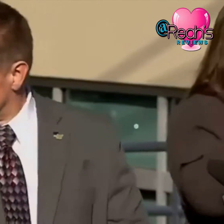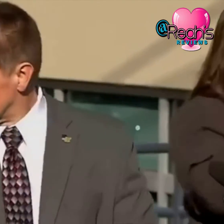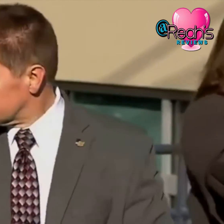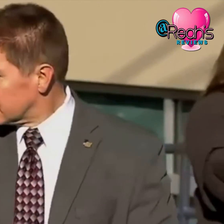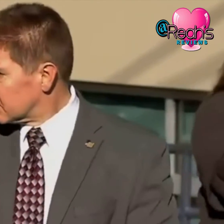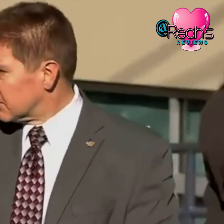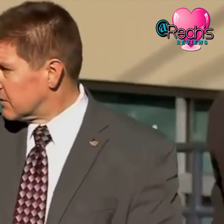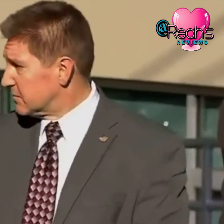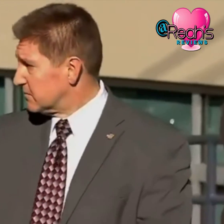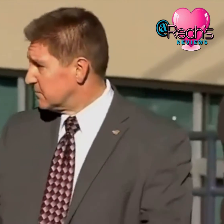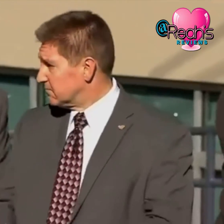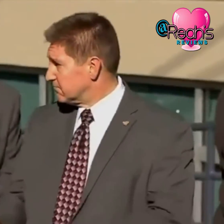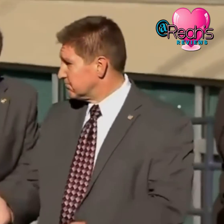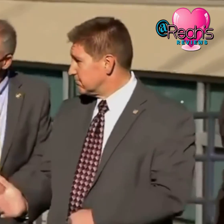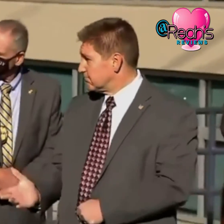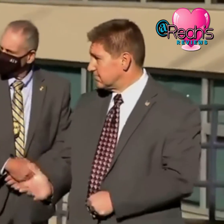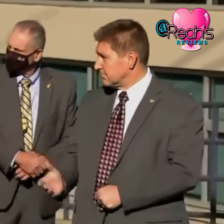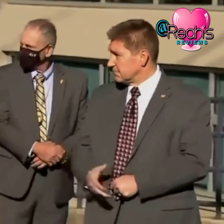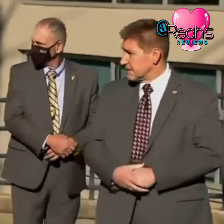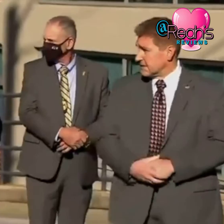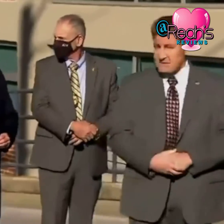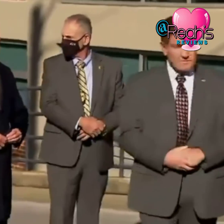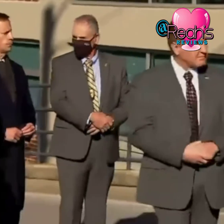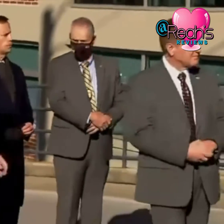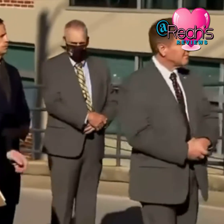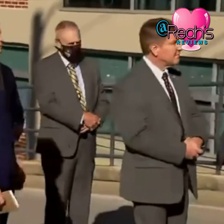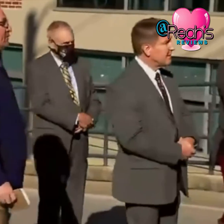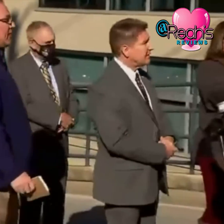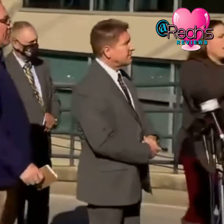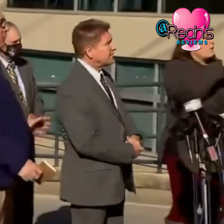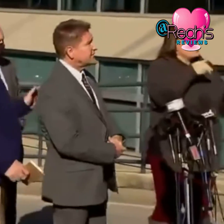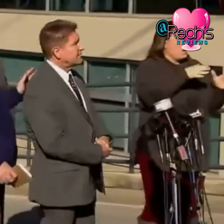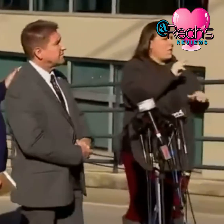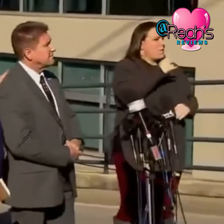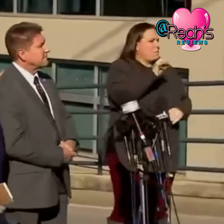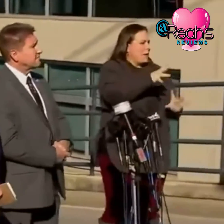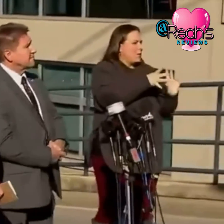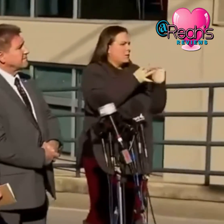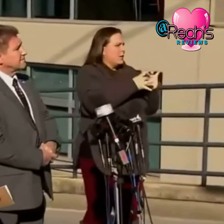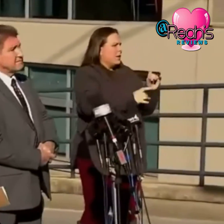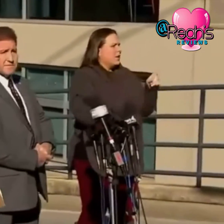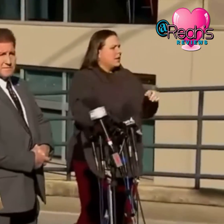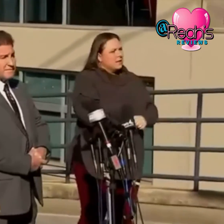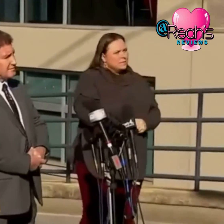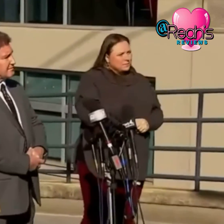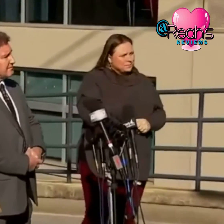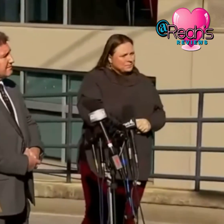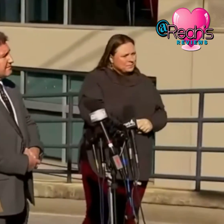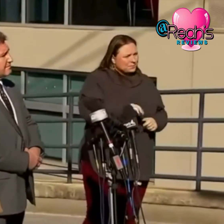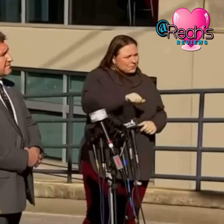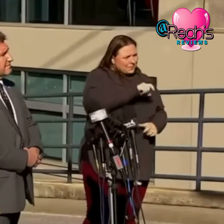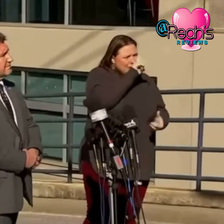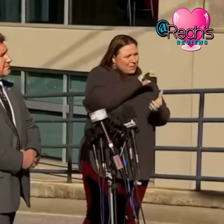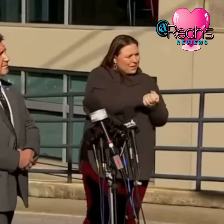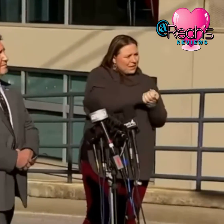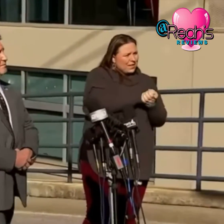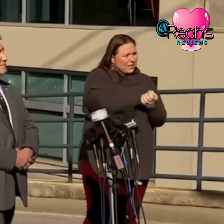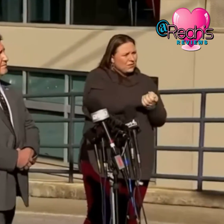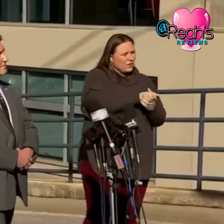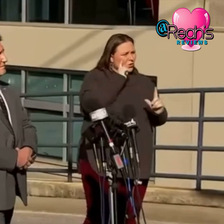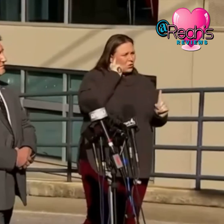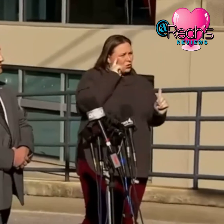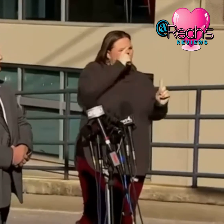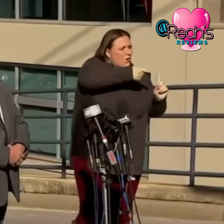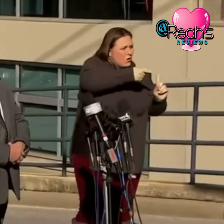better question for the mayor let's let him say a few words is there any belief that the target was the